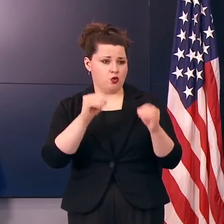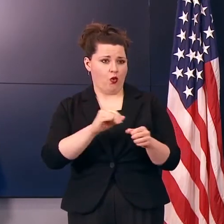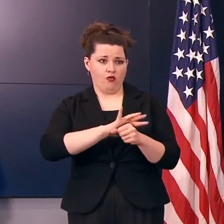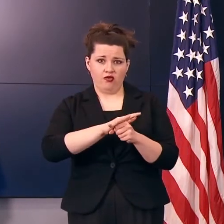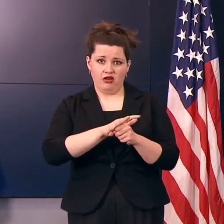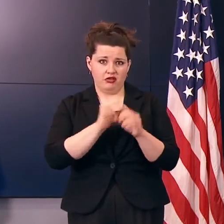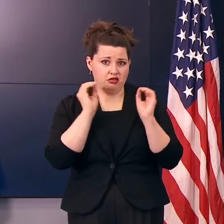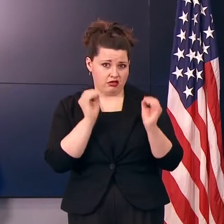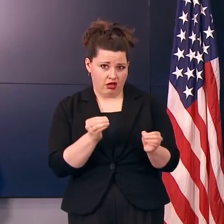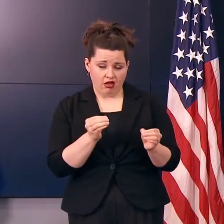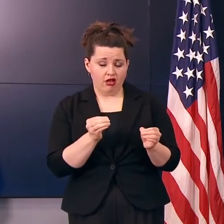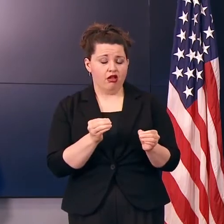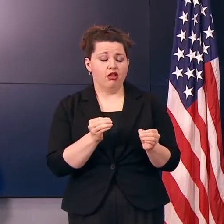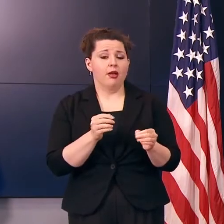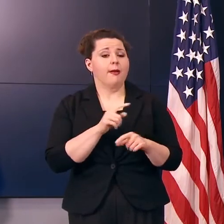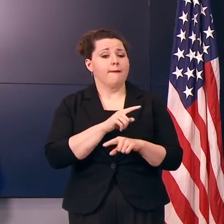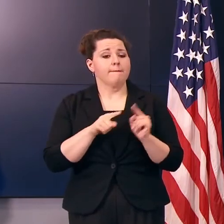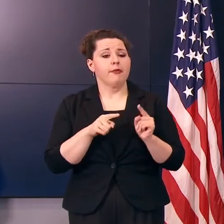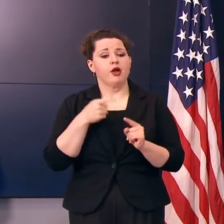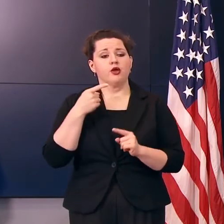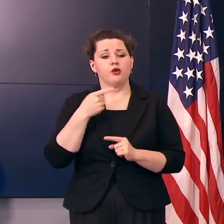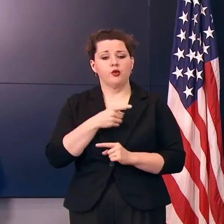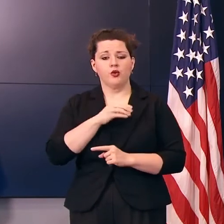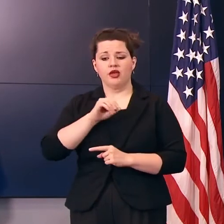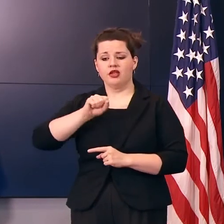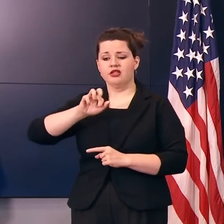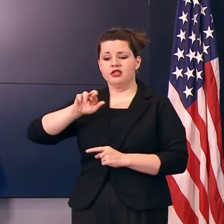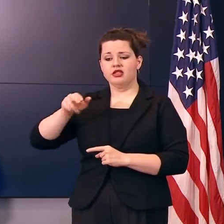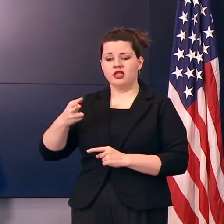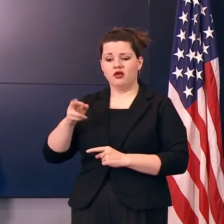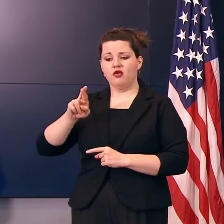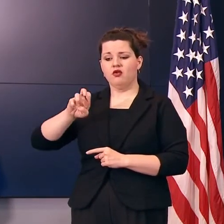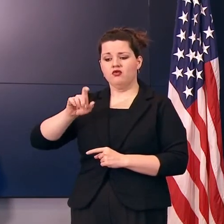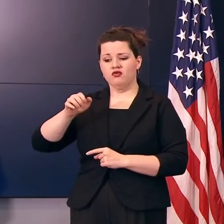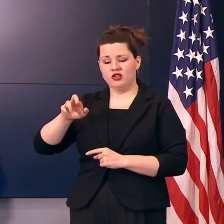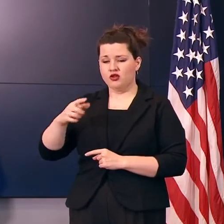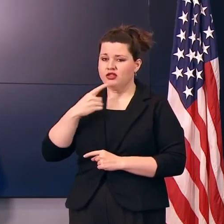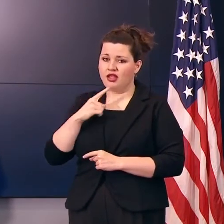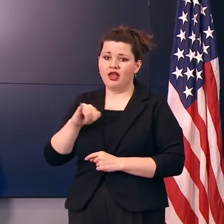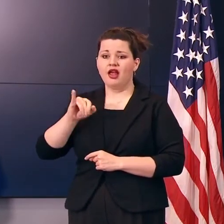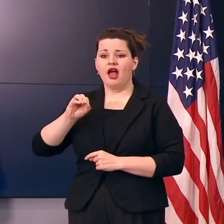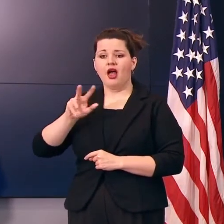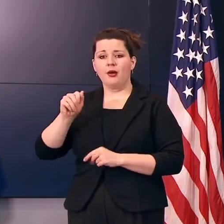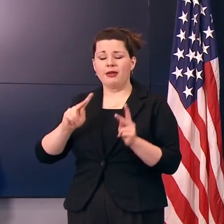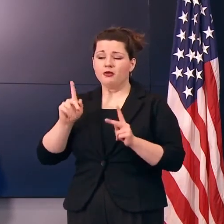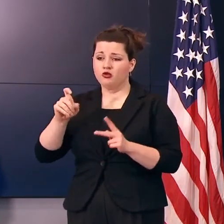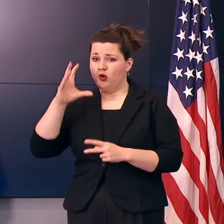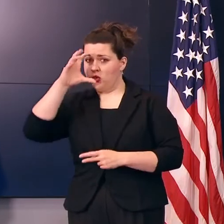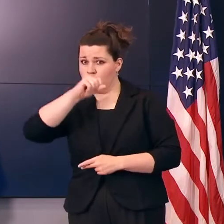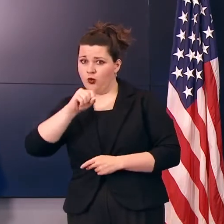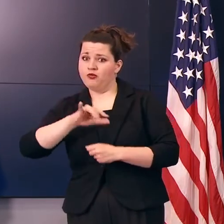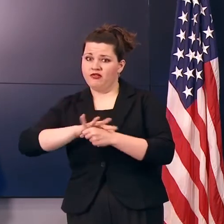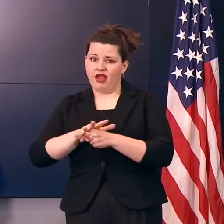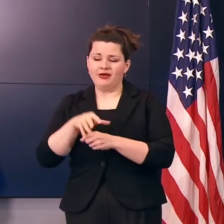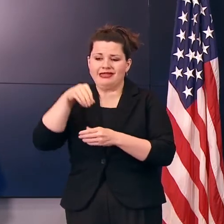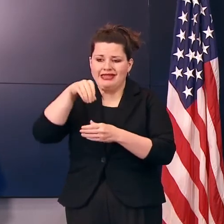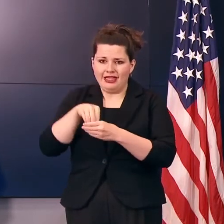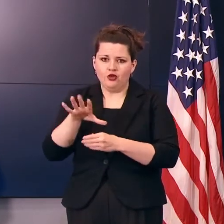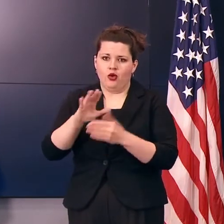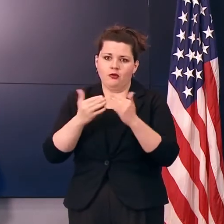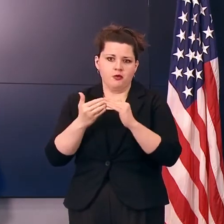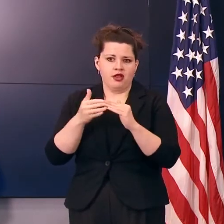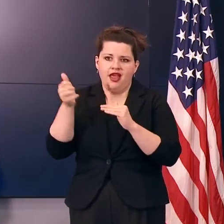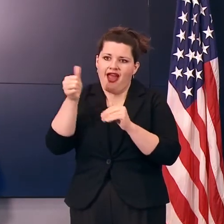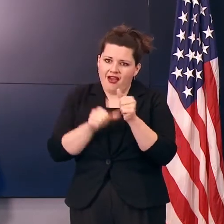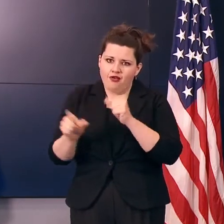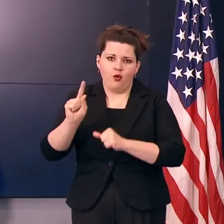whatsoever. But you and Sarah Reister have previously said, you know, Iowans should have the assumption that the virus is in their communities. And